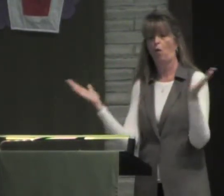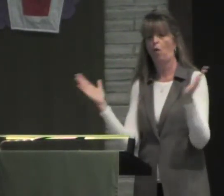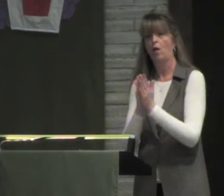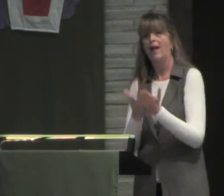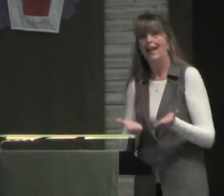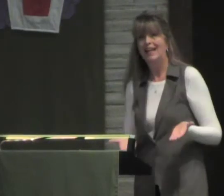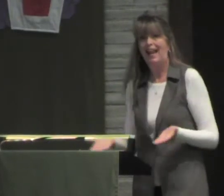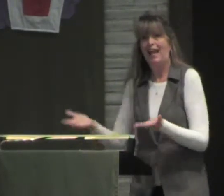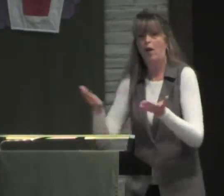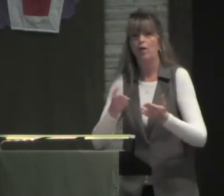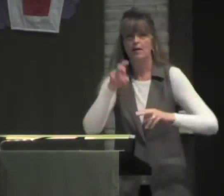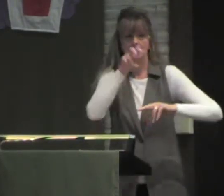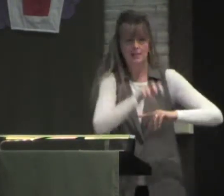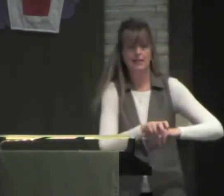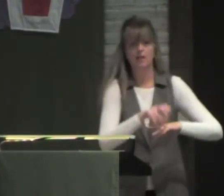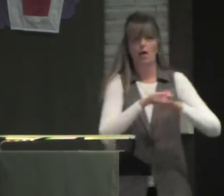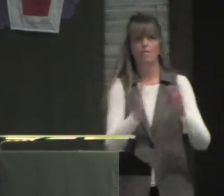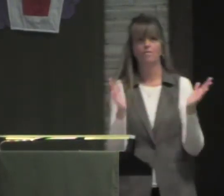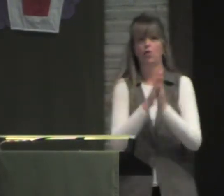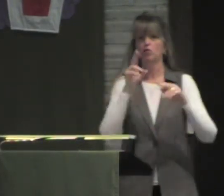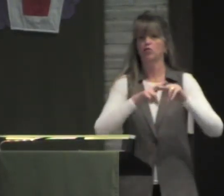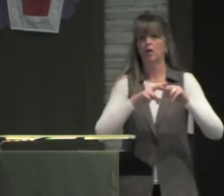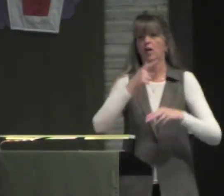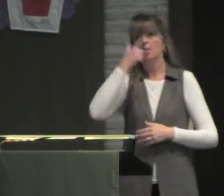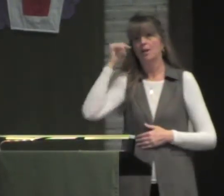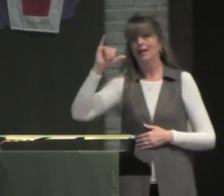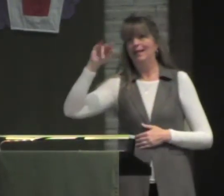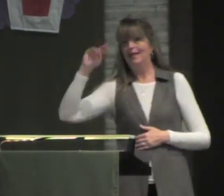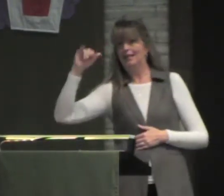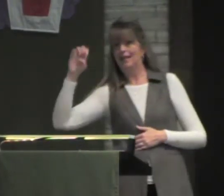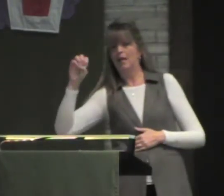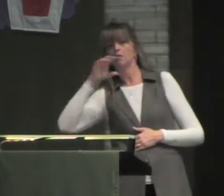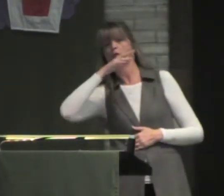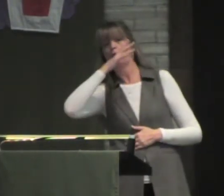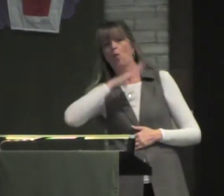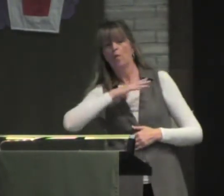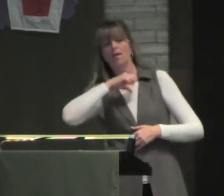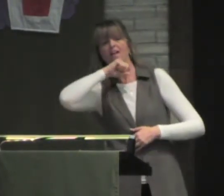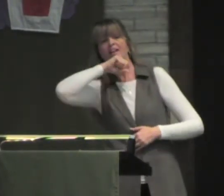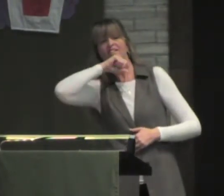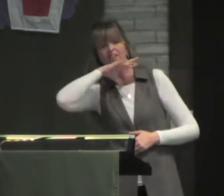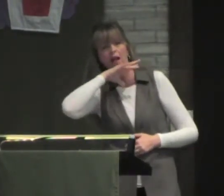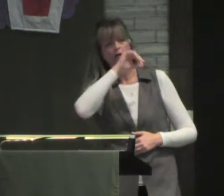So he took a folding chair around with him all the time just in case